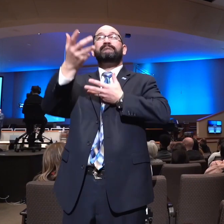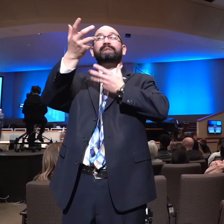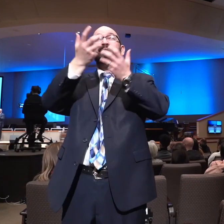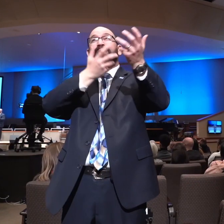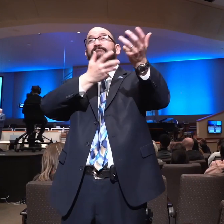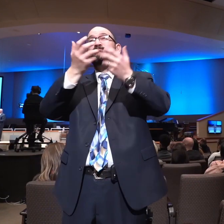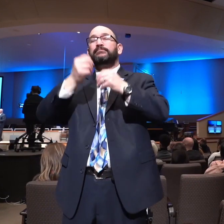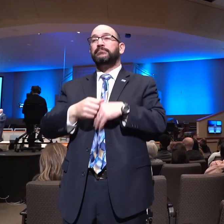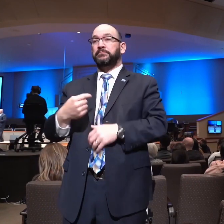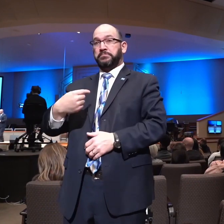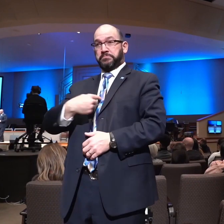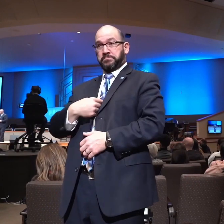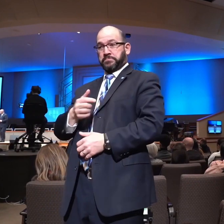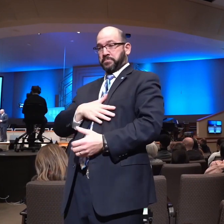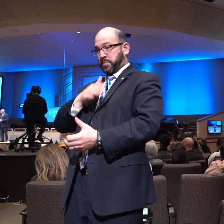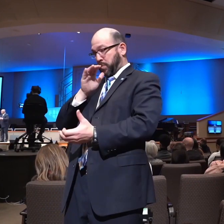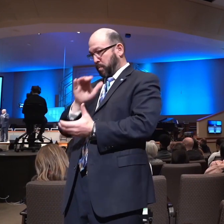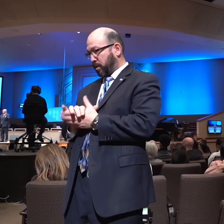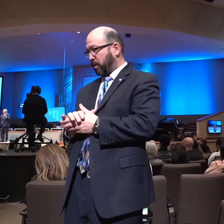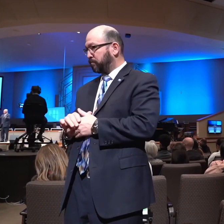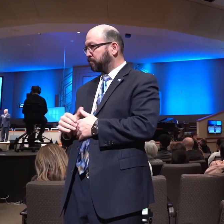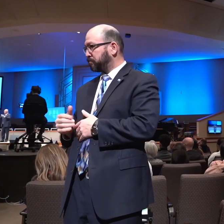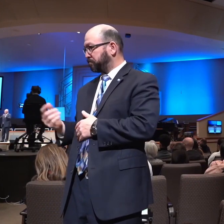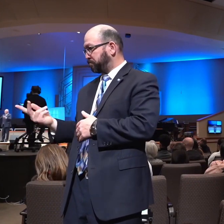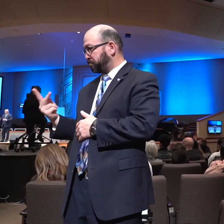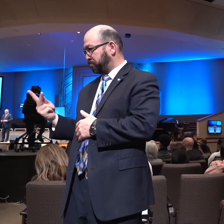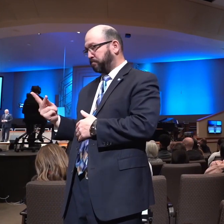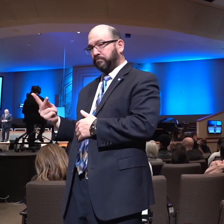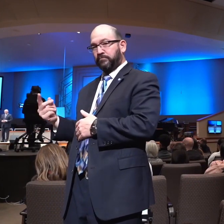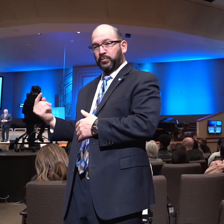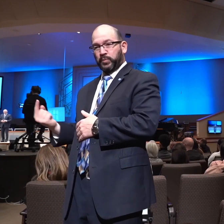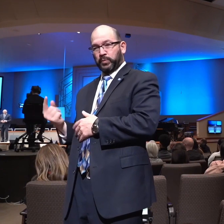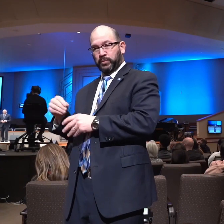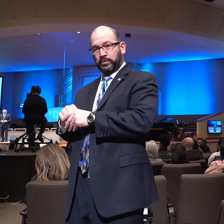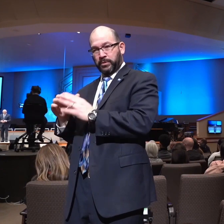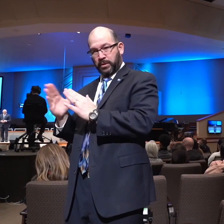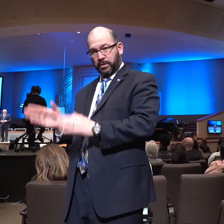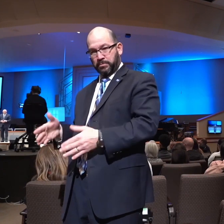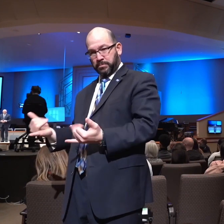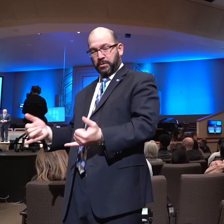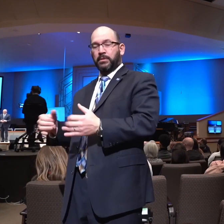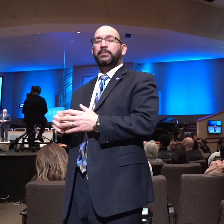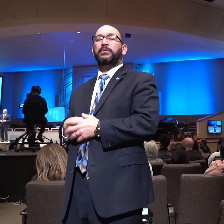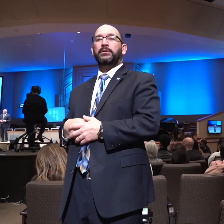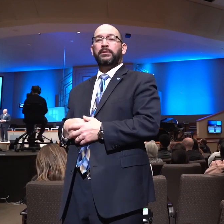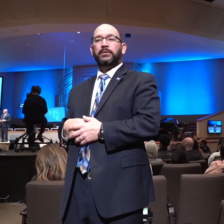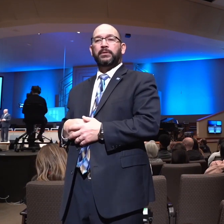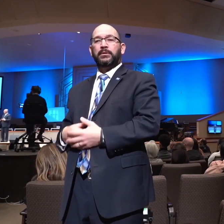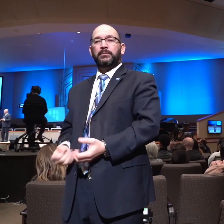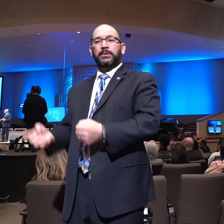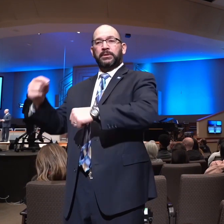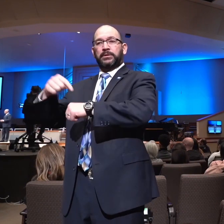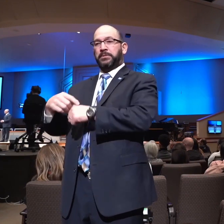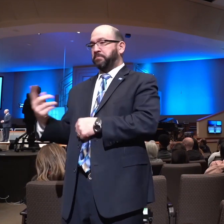Terry and I, we, our kids are all raised. We like to get them to come over when they can or bring the grandkids. But a lot of times it's us and our dog